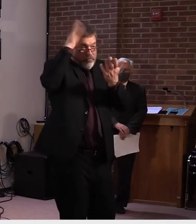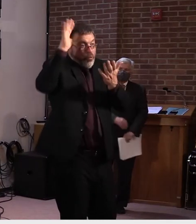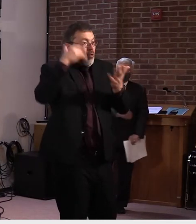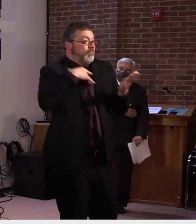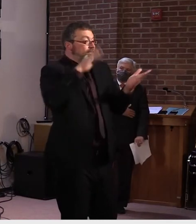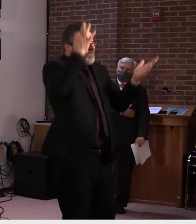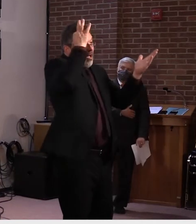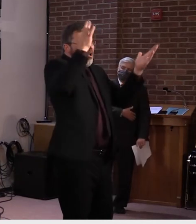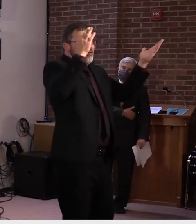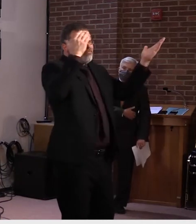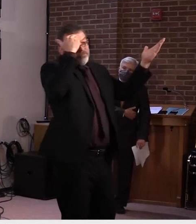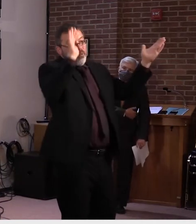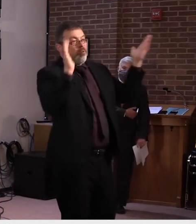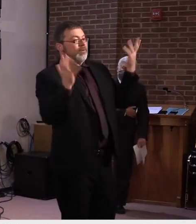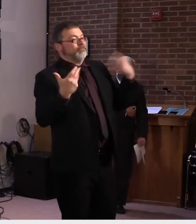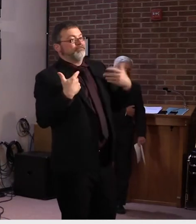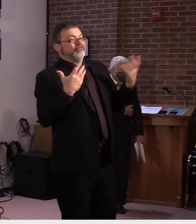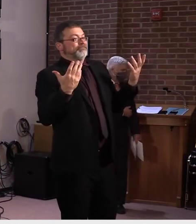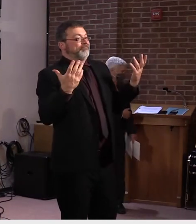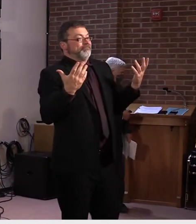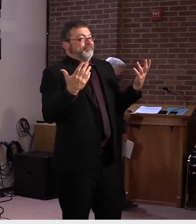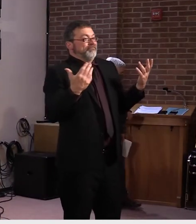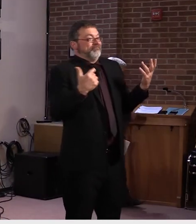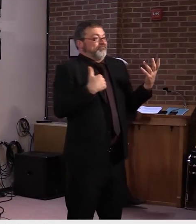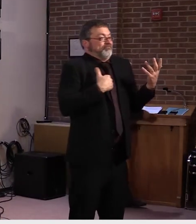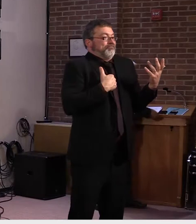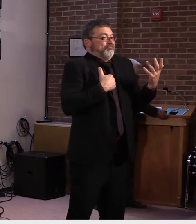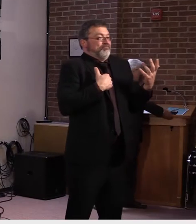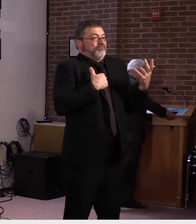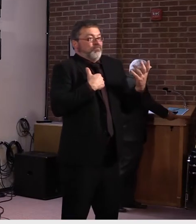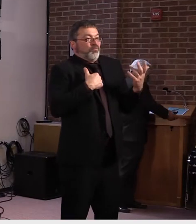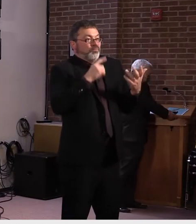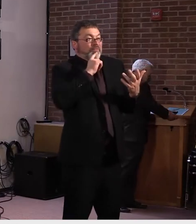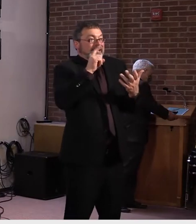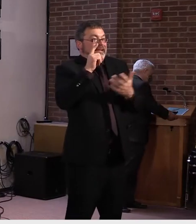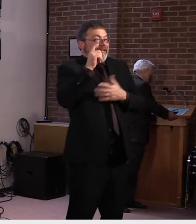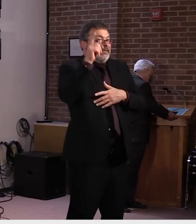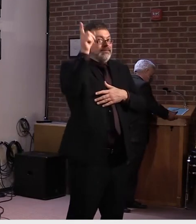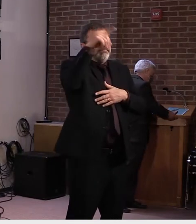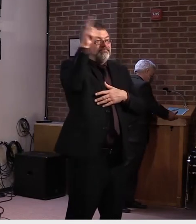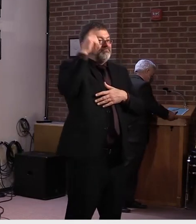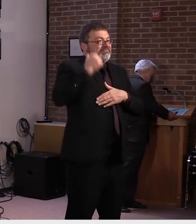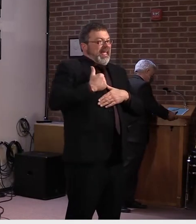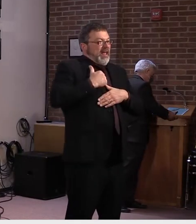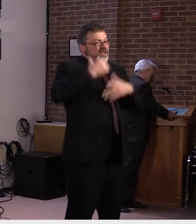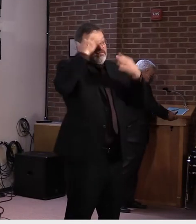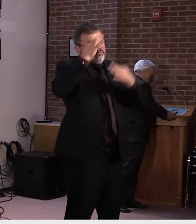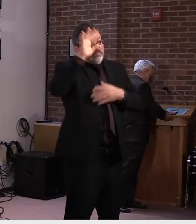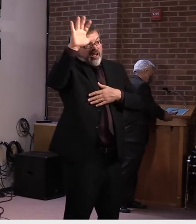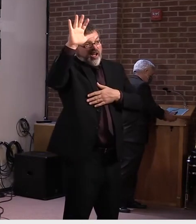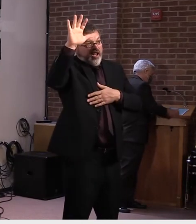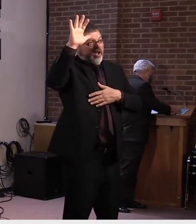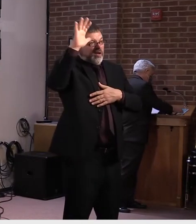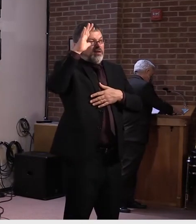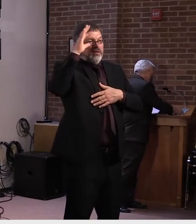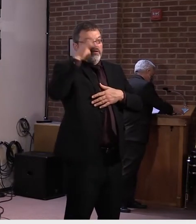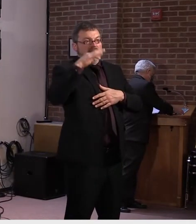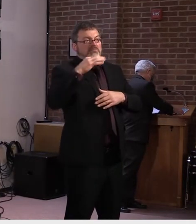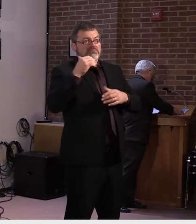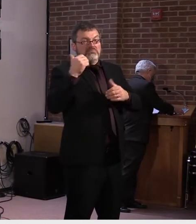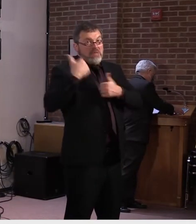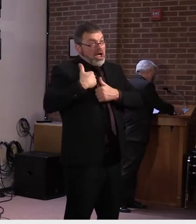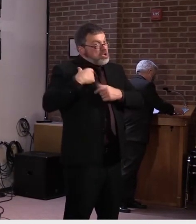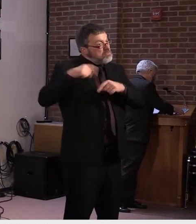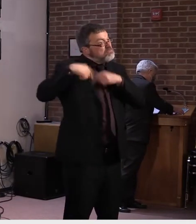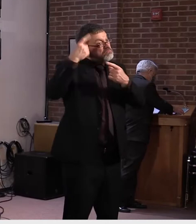on the Canadians actually more than in the U.S. In some respects, they've done fairly well. In Quebec, I watch their